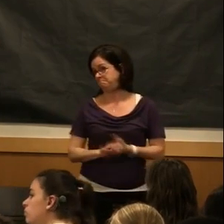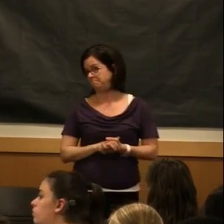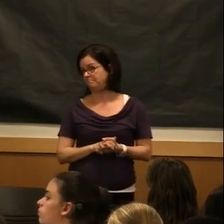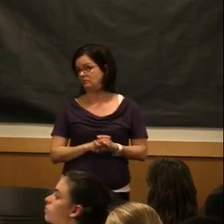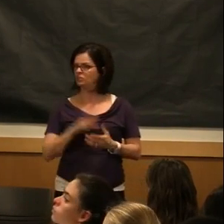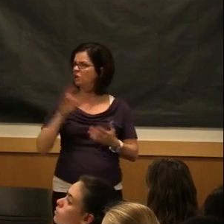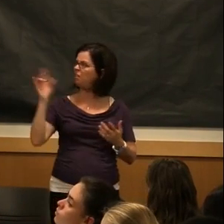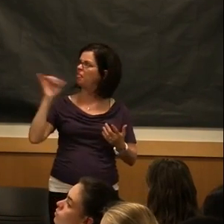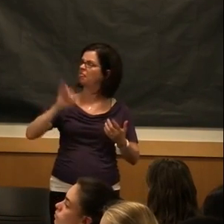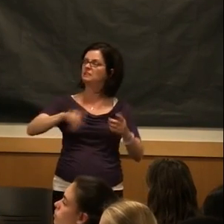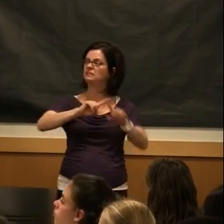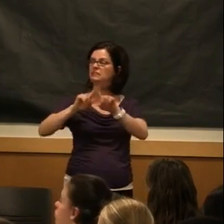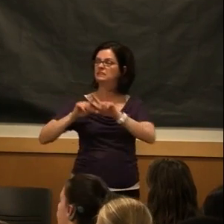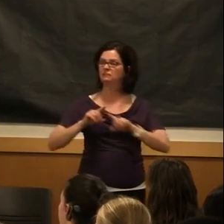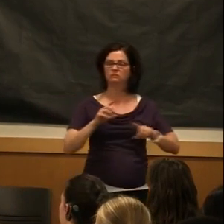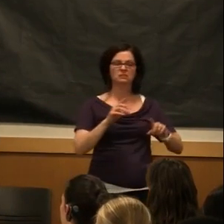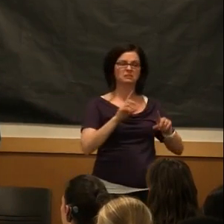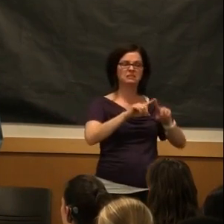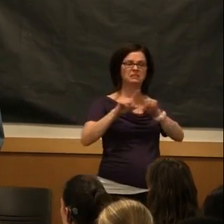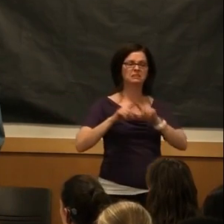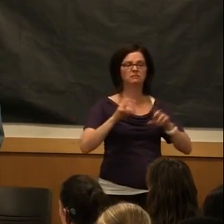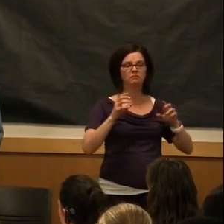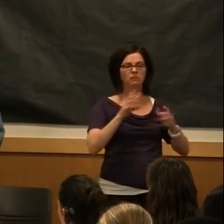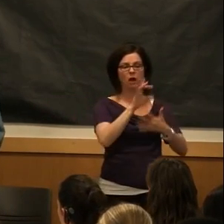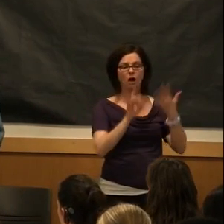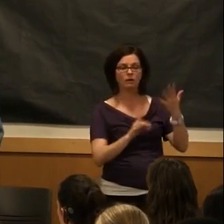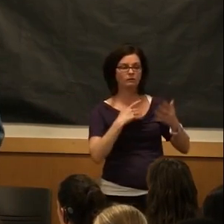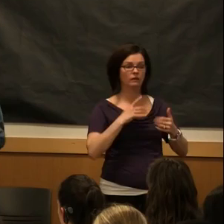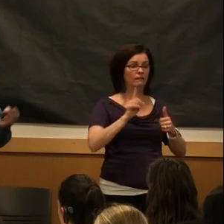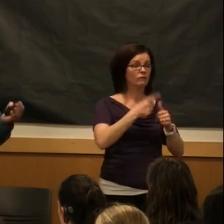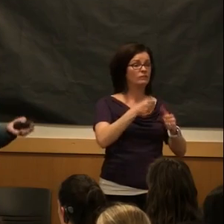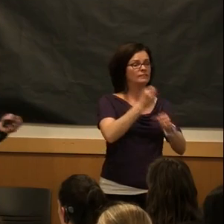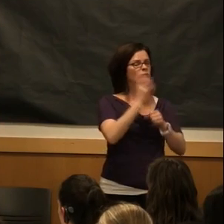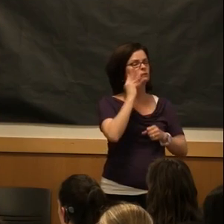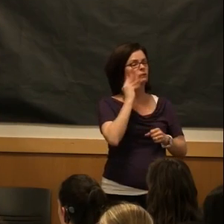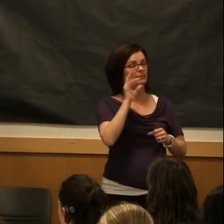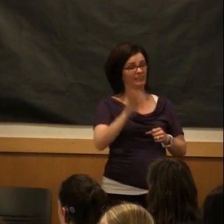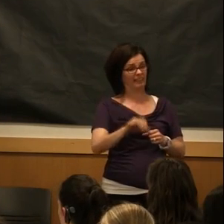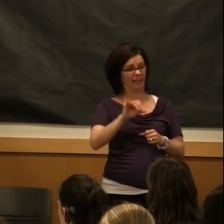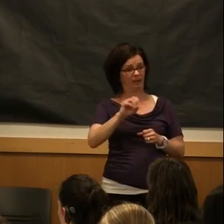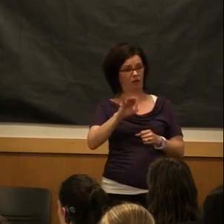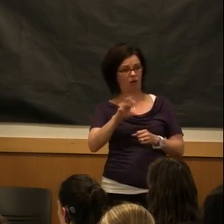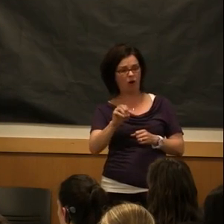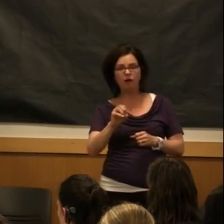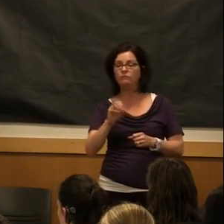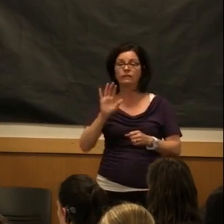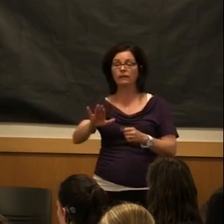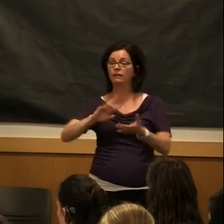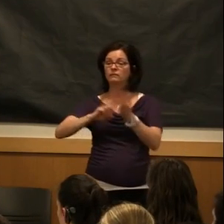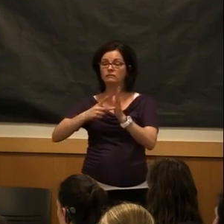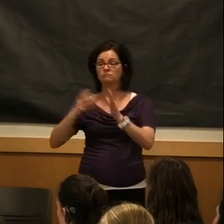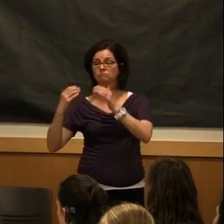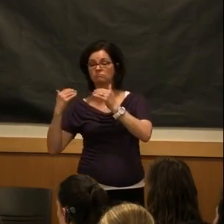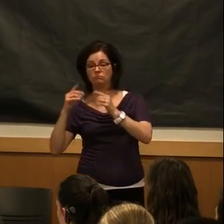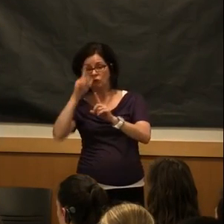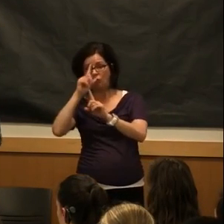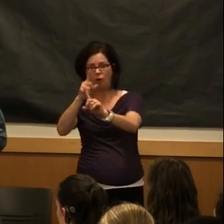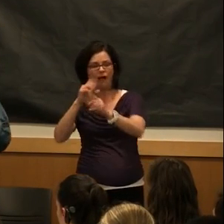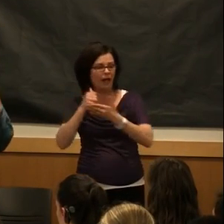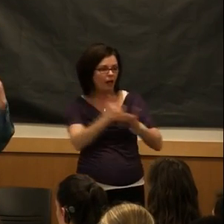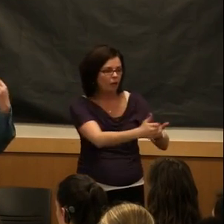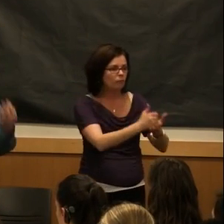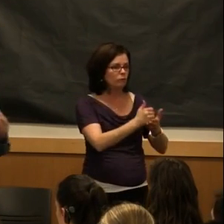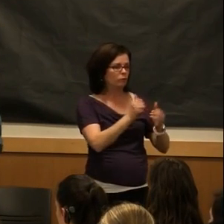So, these are just different options for you there. The first-year experience office is there to help you through your entire first-year school. It's there to